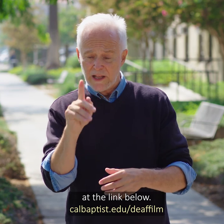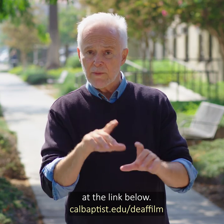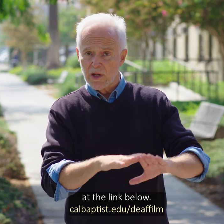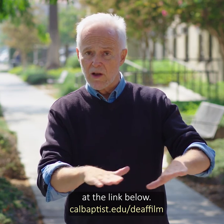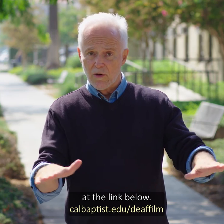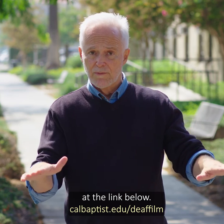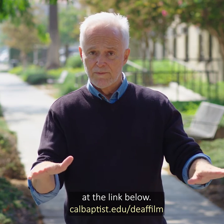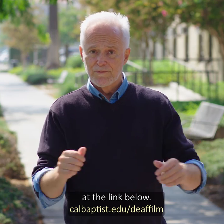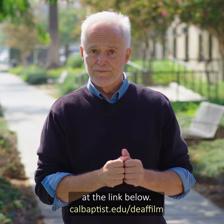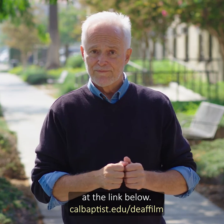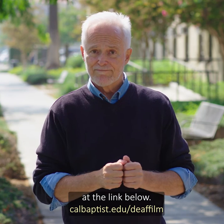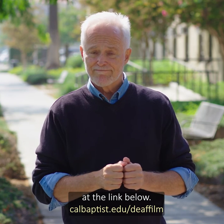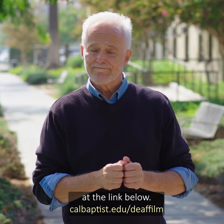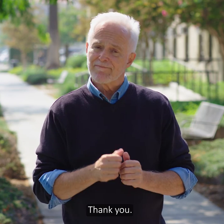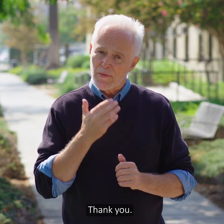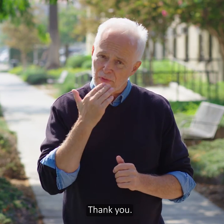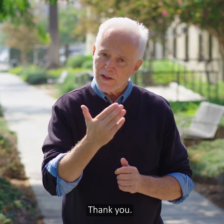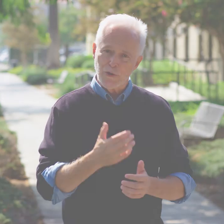link below. Thank you.